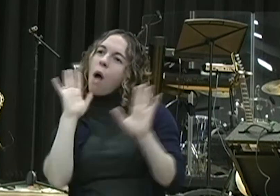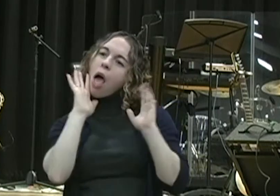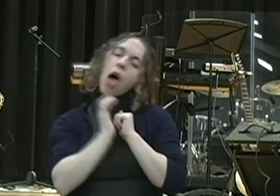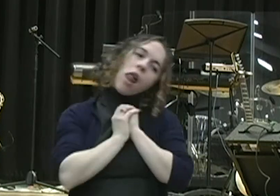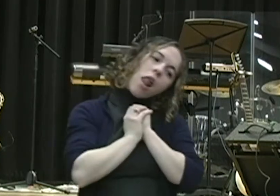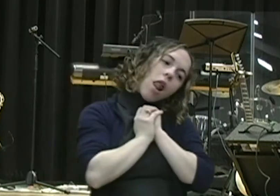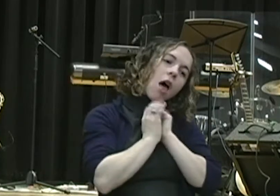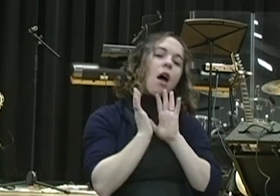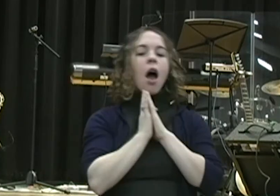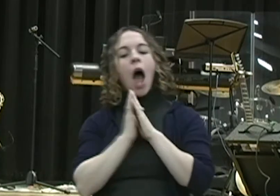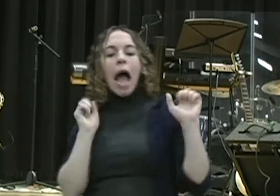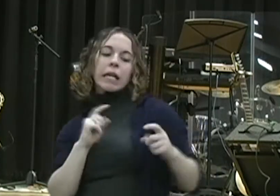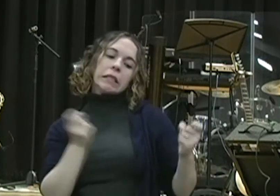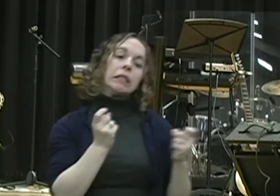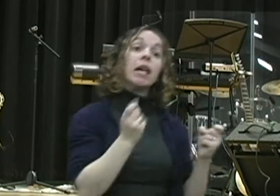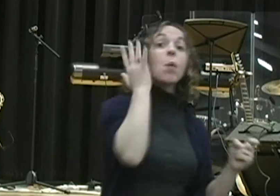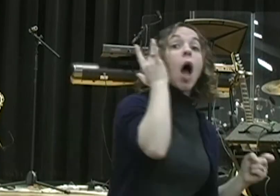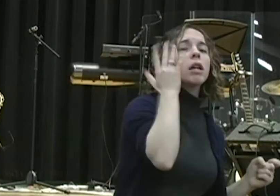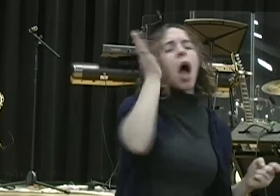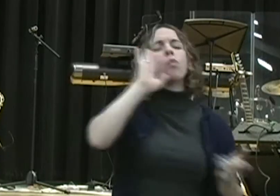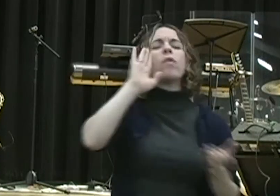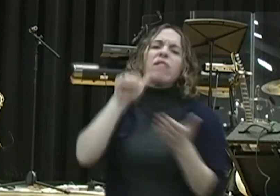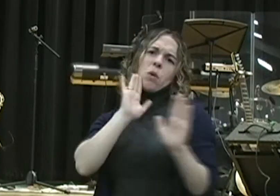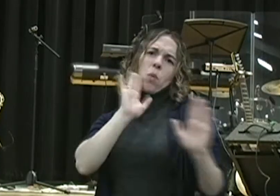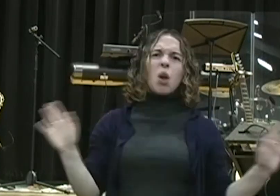holy. God is calling for a people that will stand for righteousness.